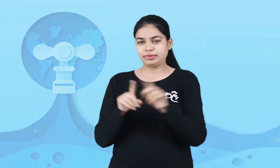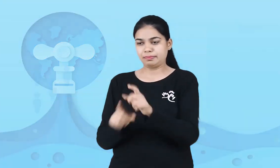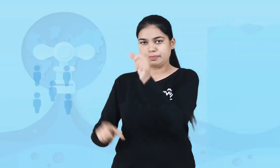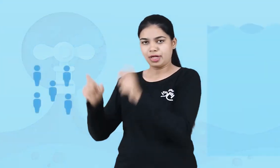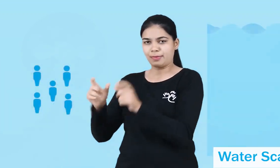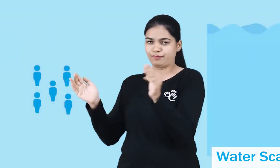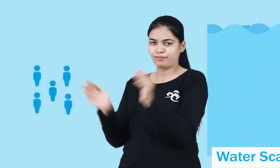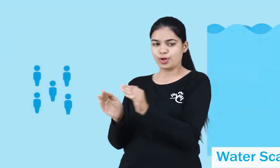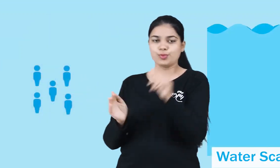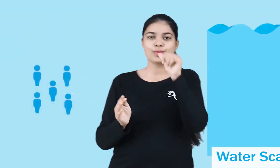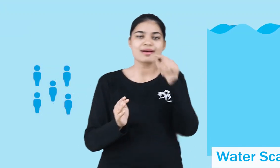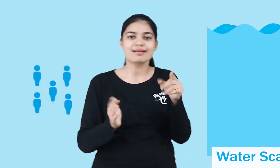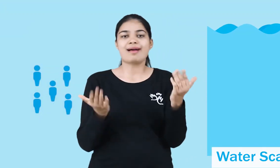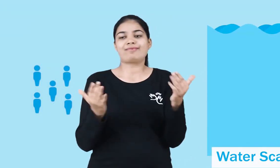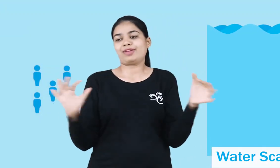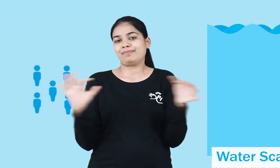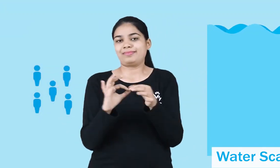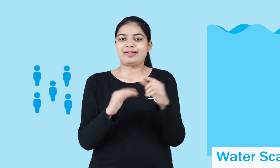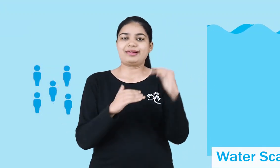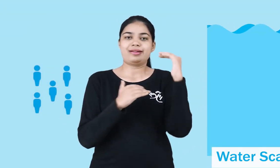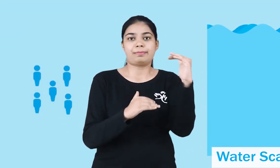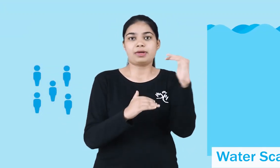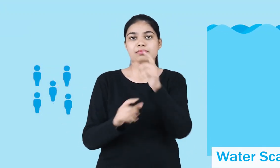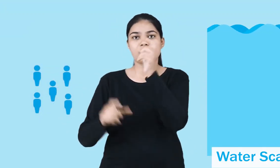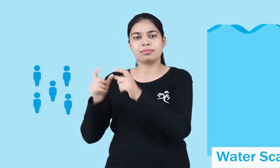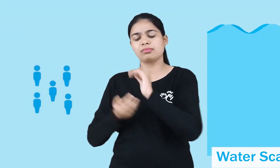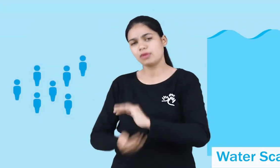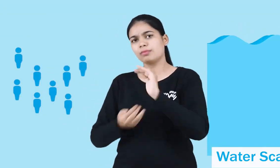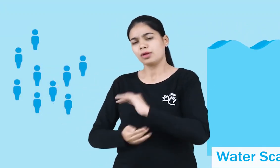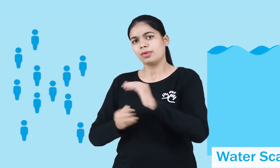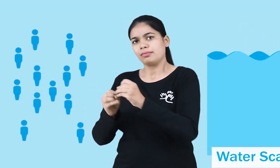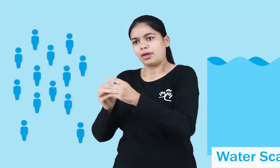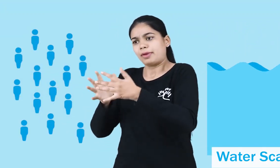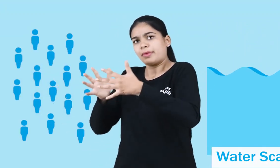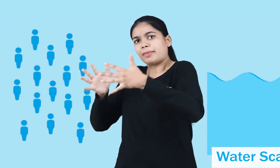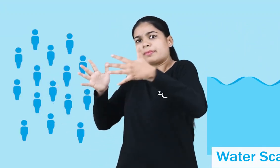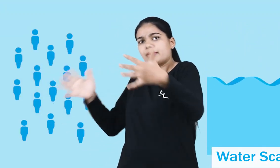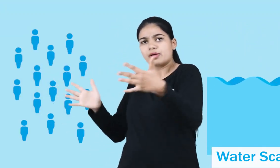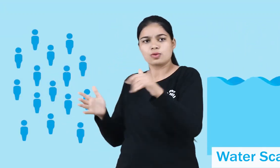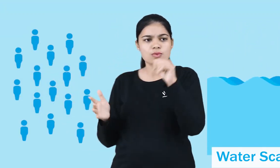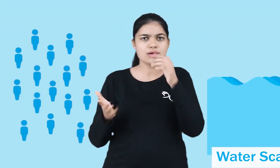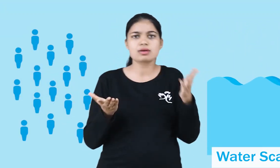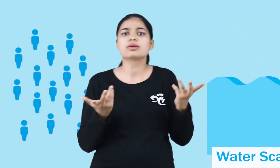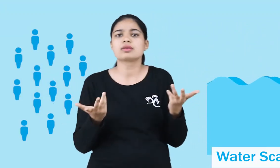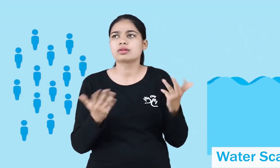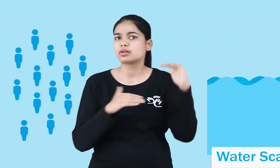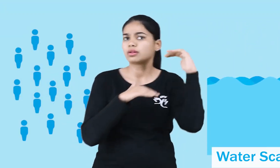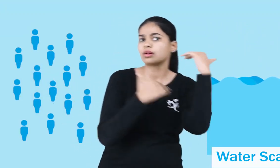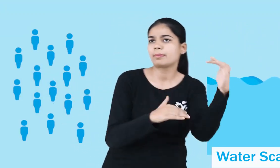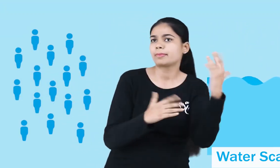Starting with water scarcity. As more people inhabit in an area, the overall demand for water rises.